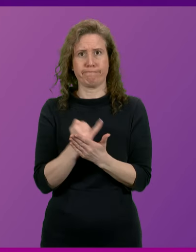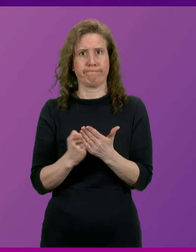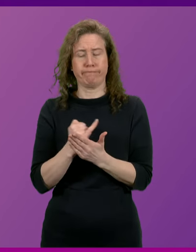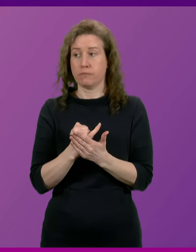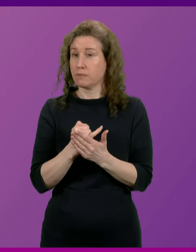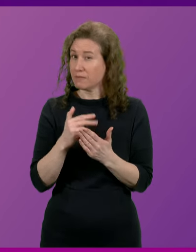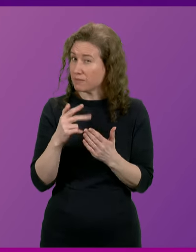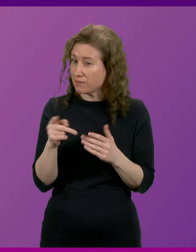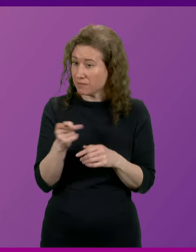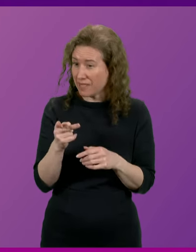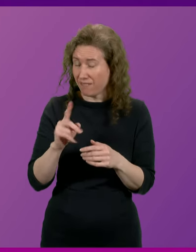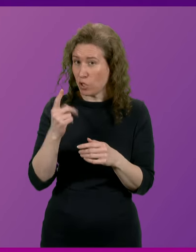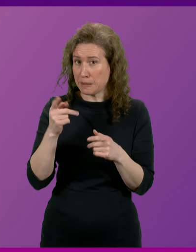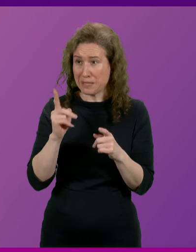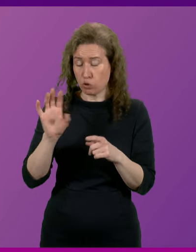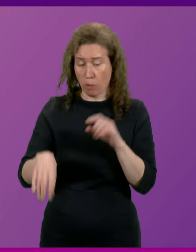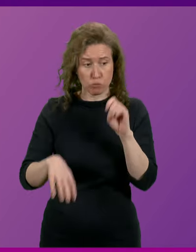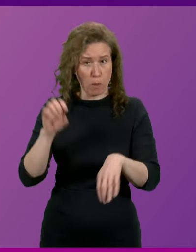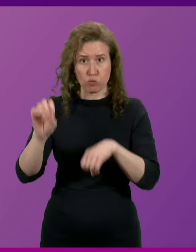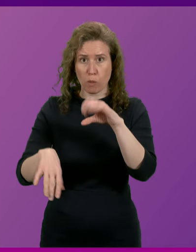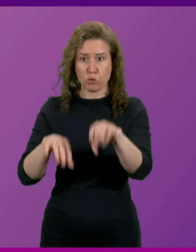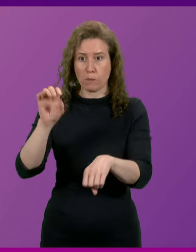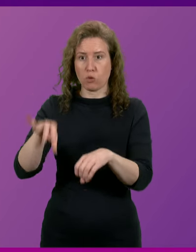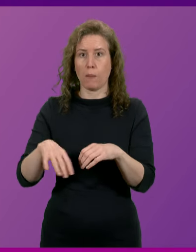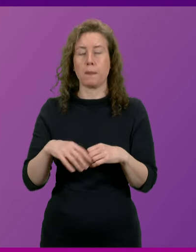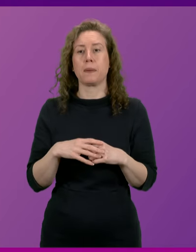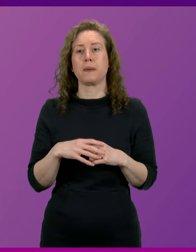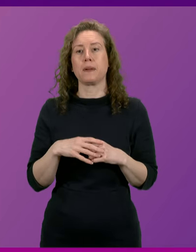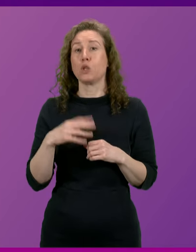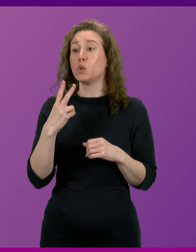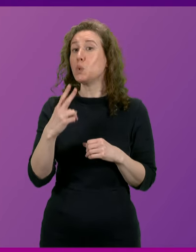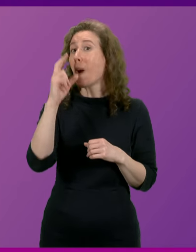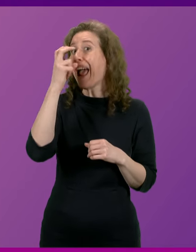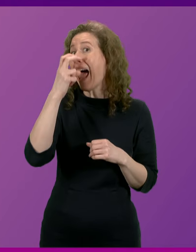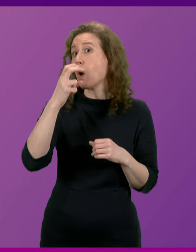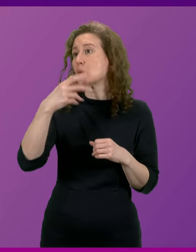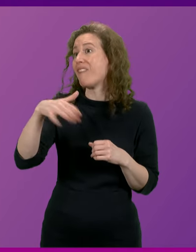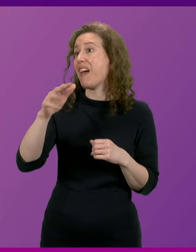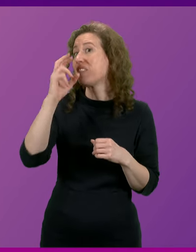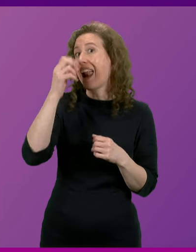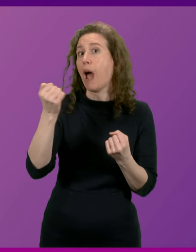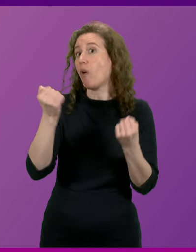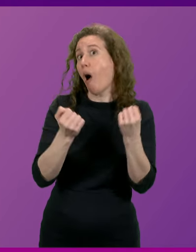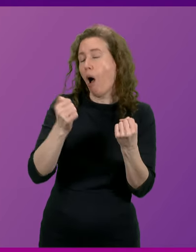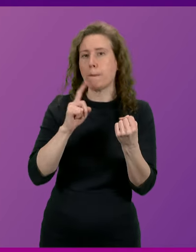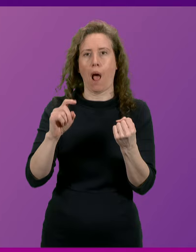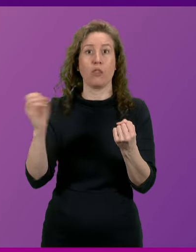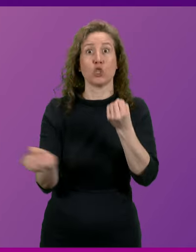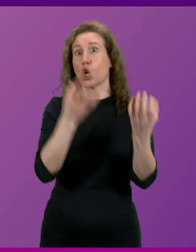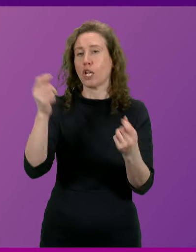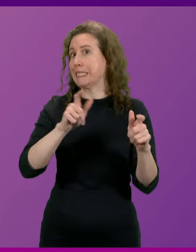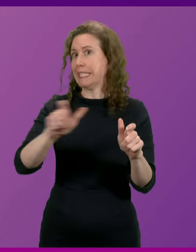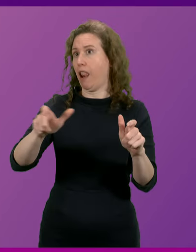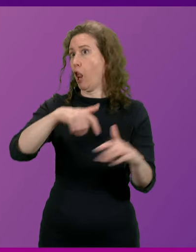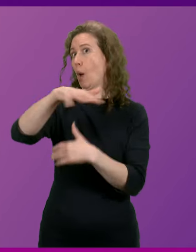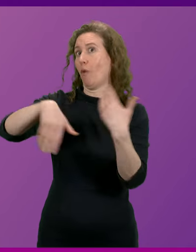left, right and centre. Two clowns have left the clown car, but this circus continues. We don't just need,